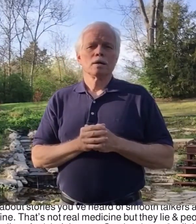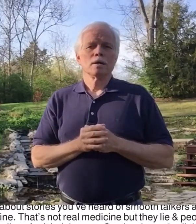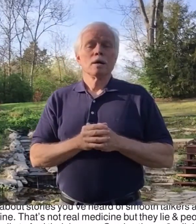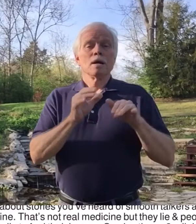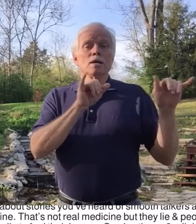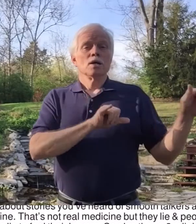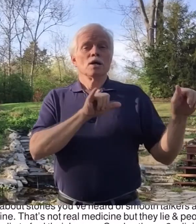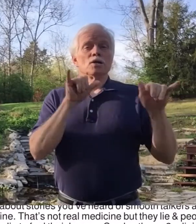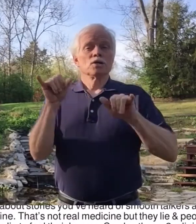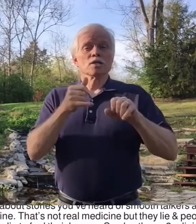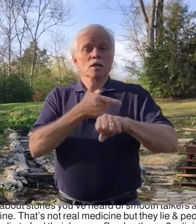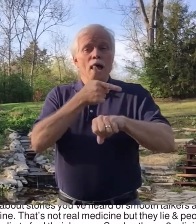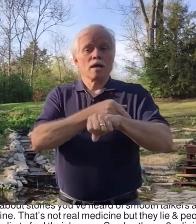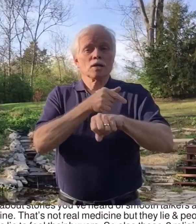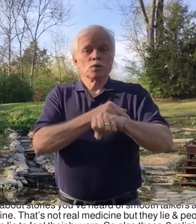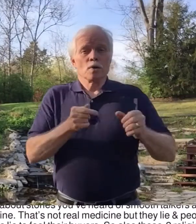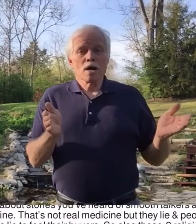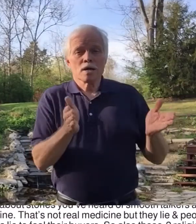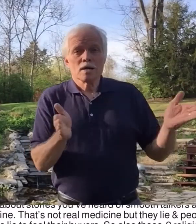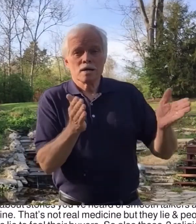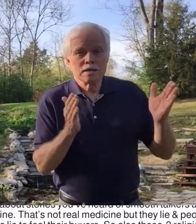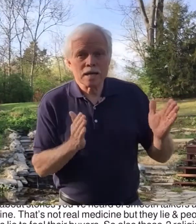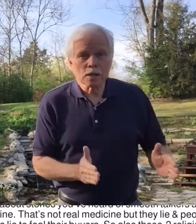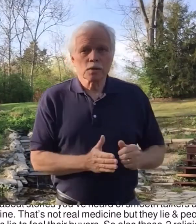Think like drug dealers.